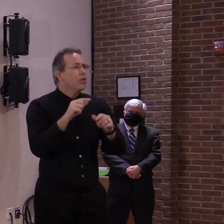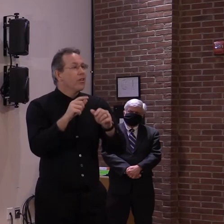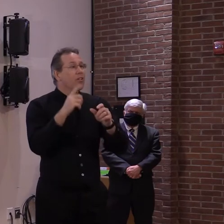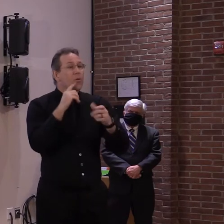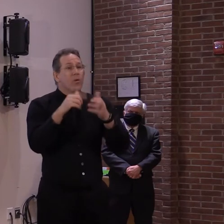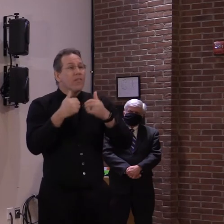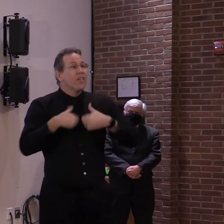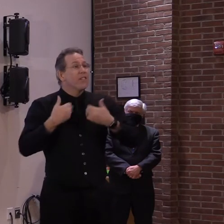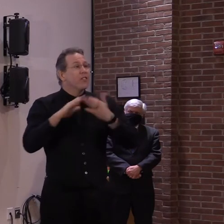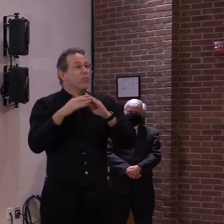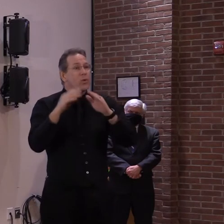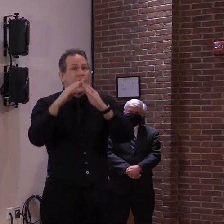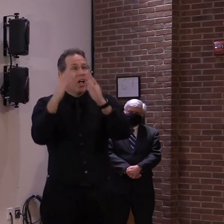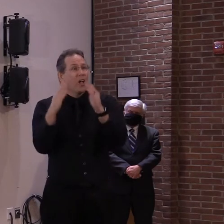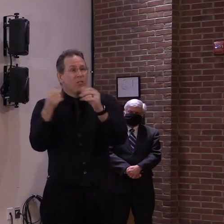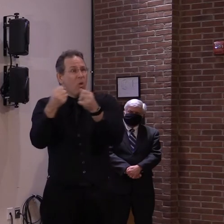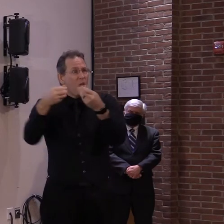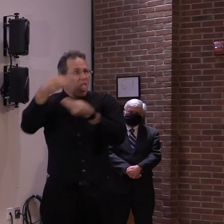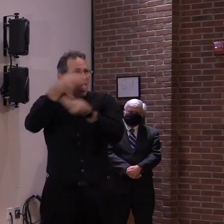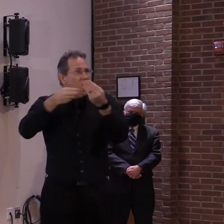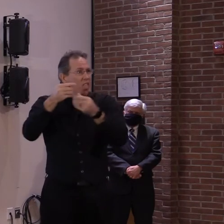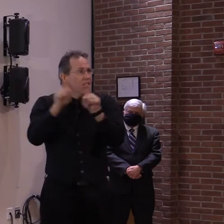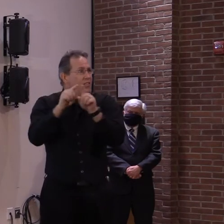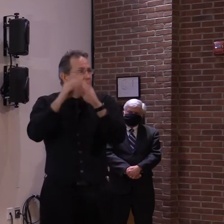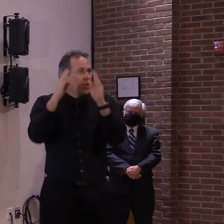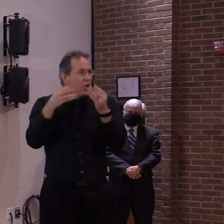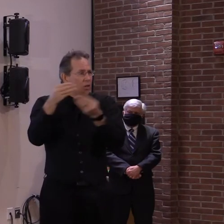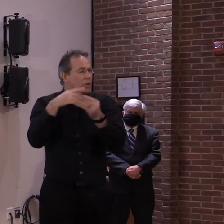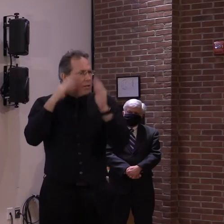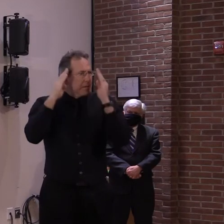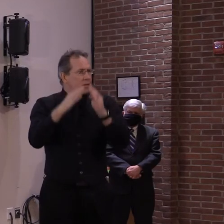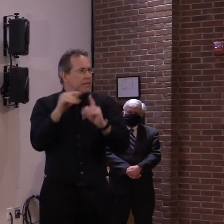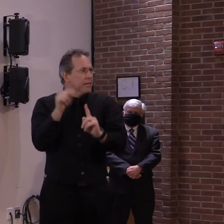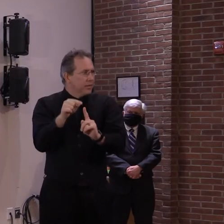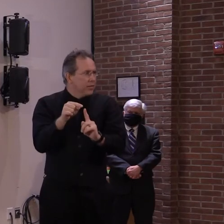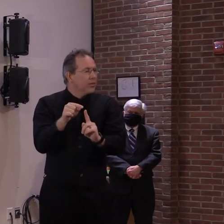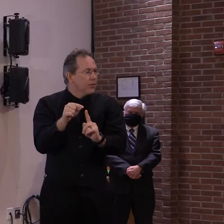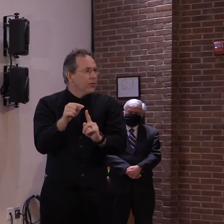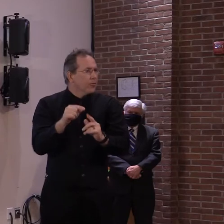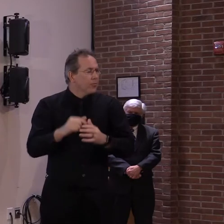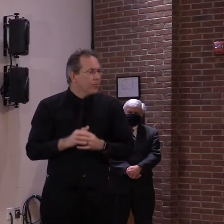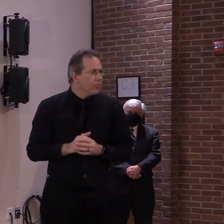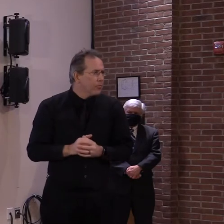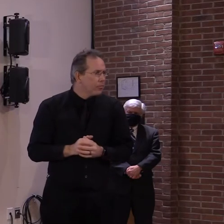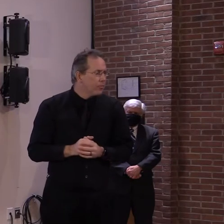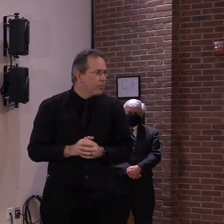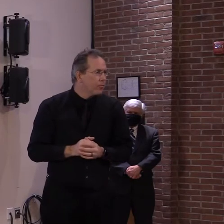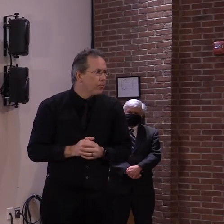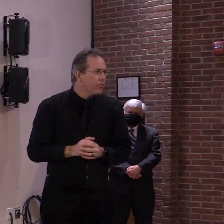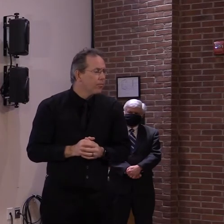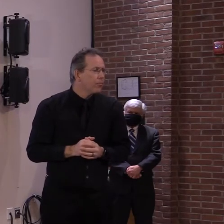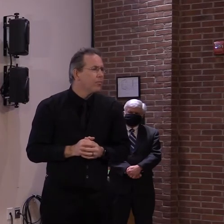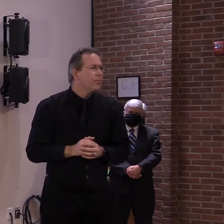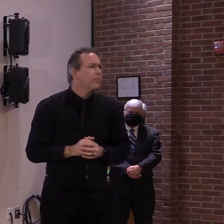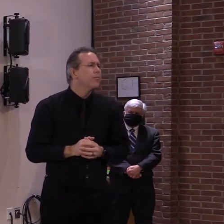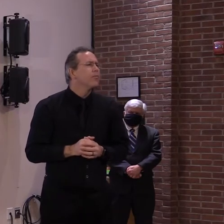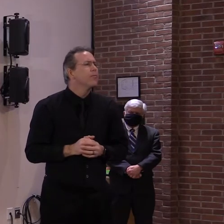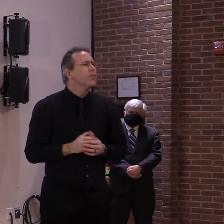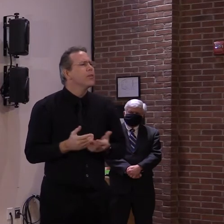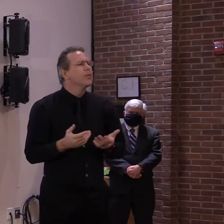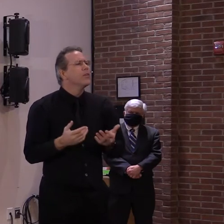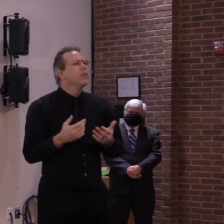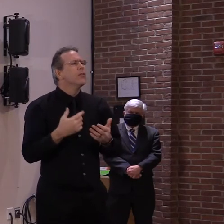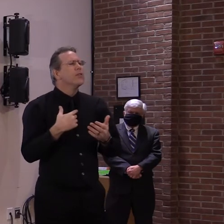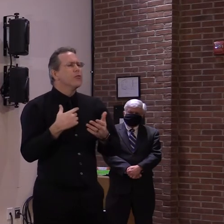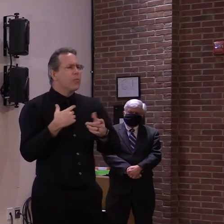specifically referring to that population due to, uh, data coming from a community vulnerability index frame